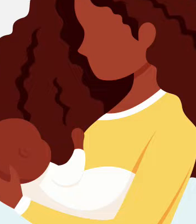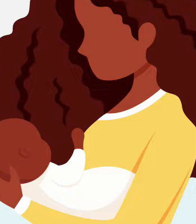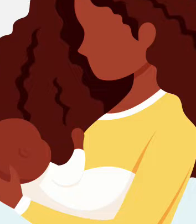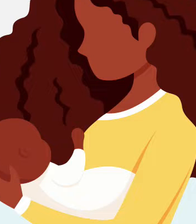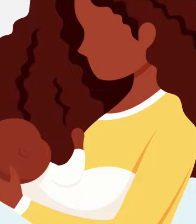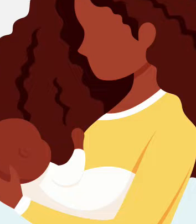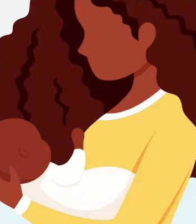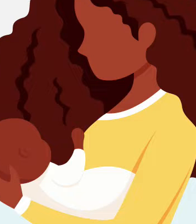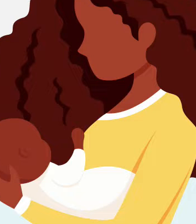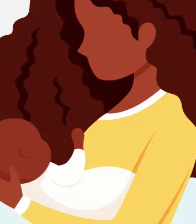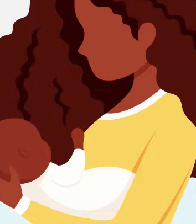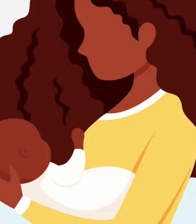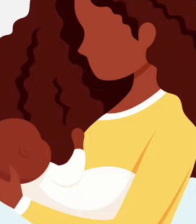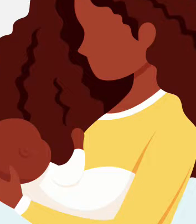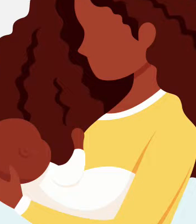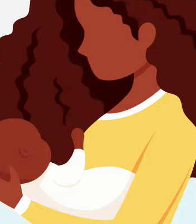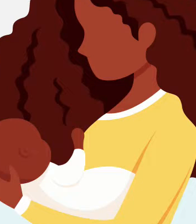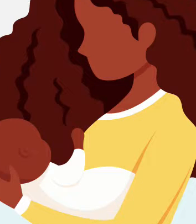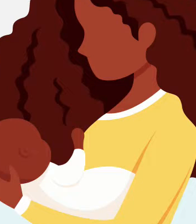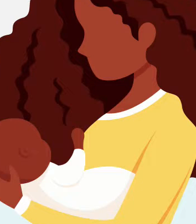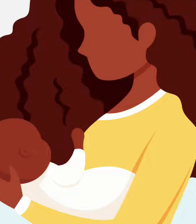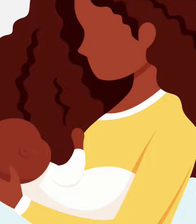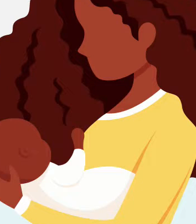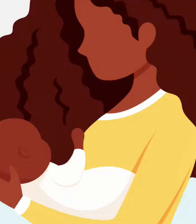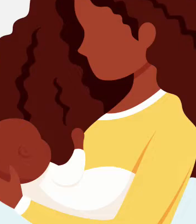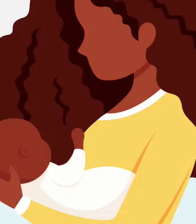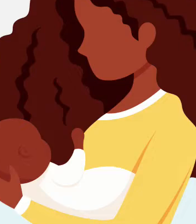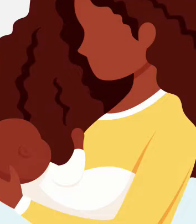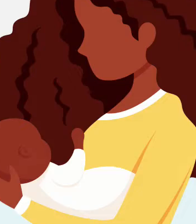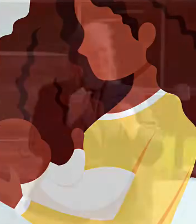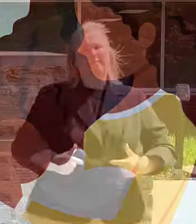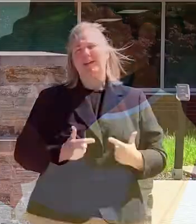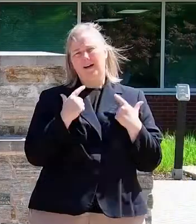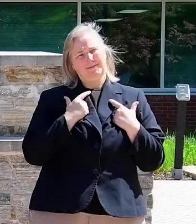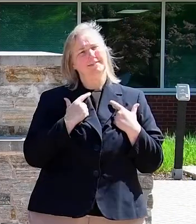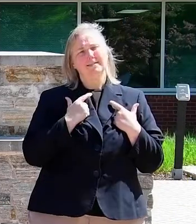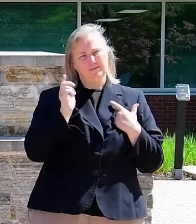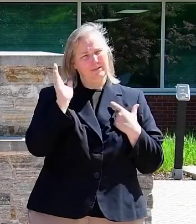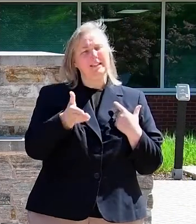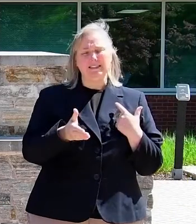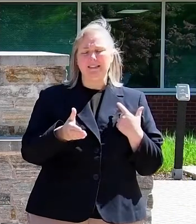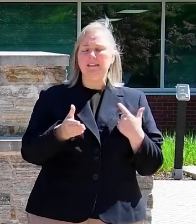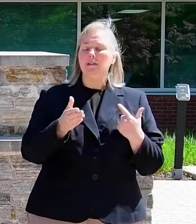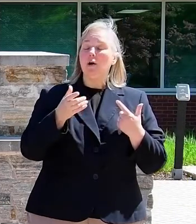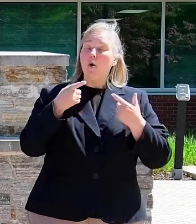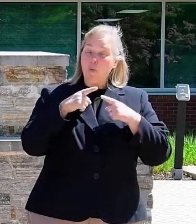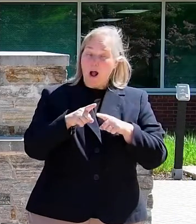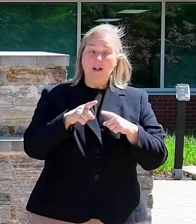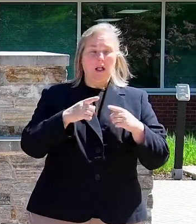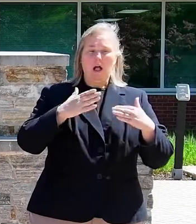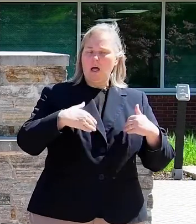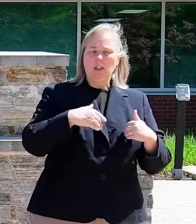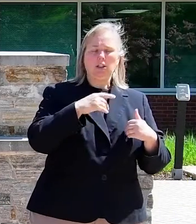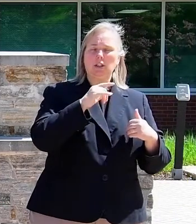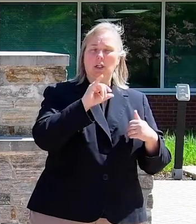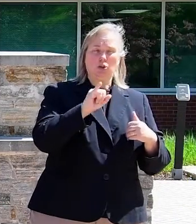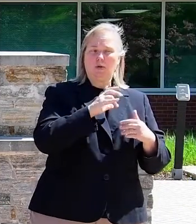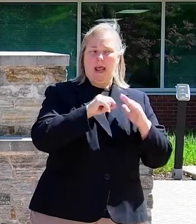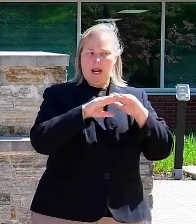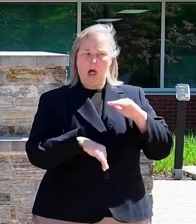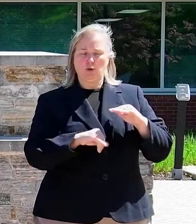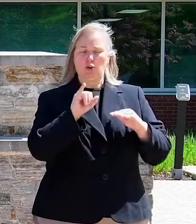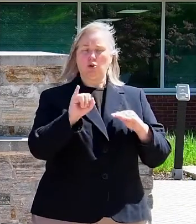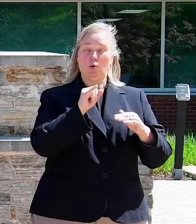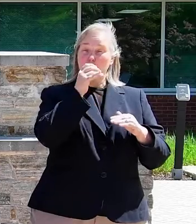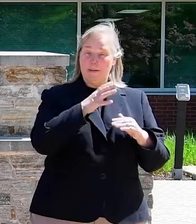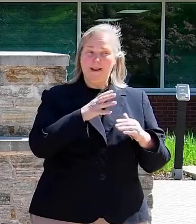know that this care will truly be life-saving. While uninsured and underinsured women face challenges